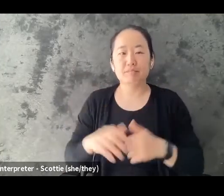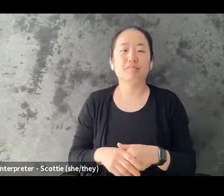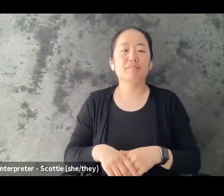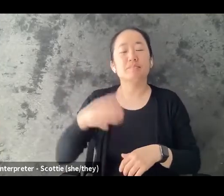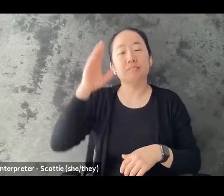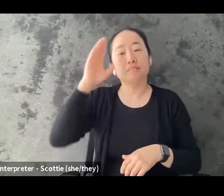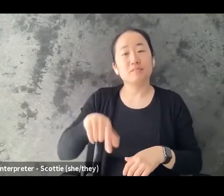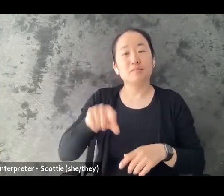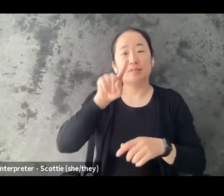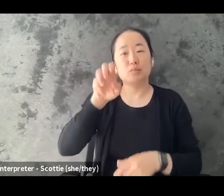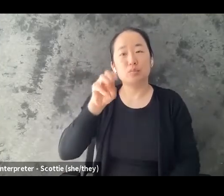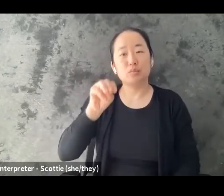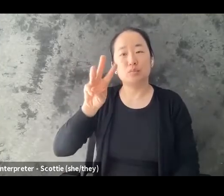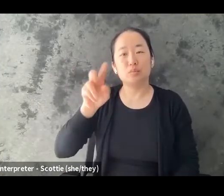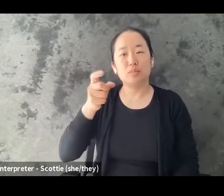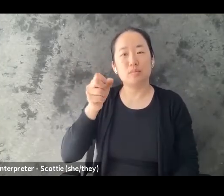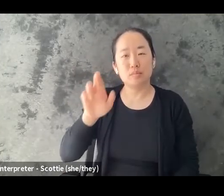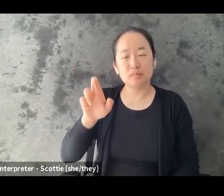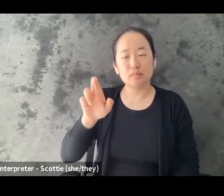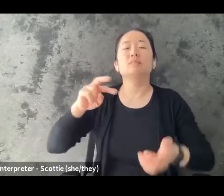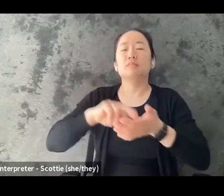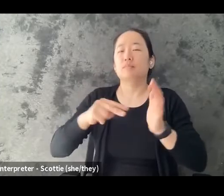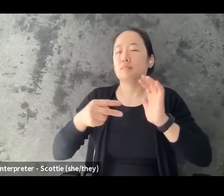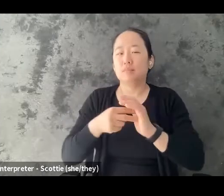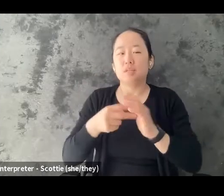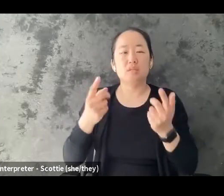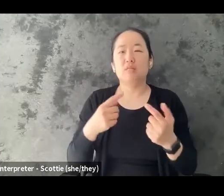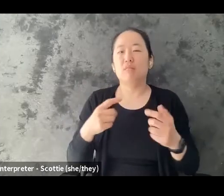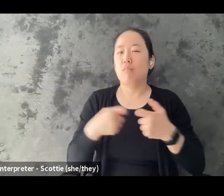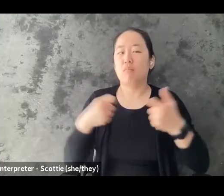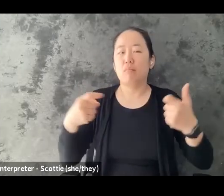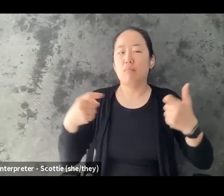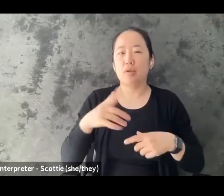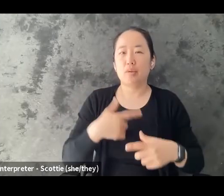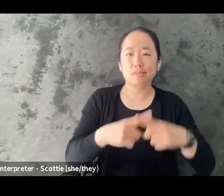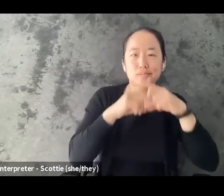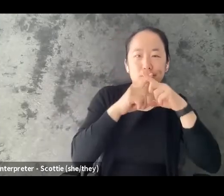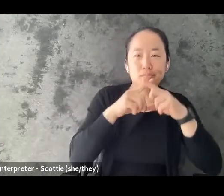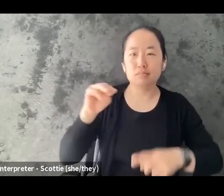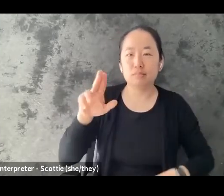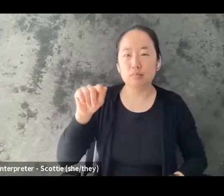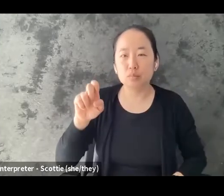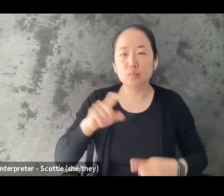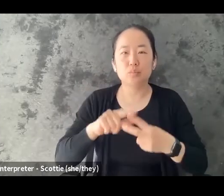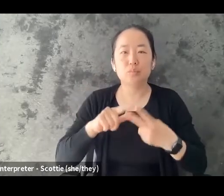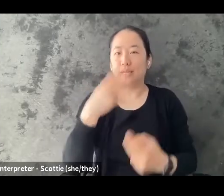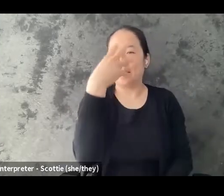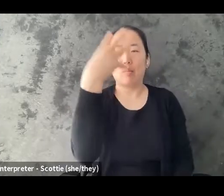turned off, so no one can hear you or see you. Before we officially dive into